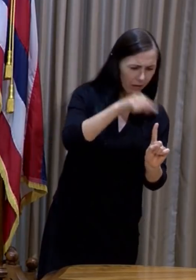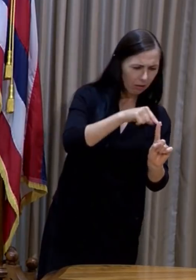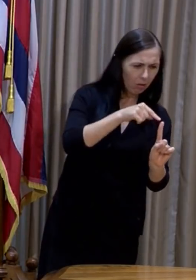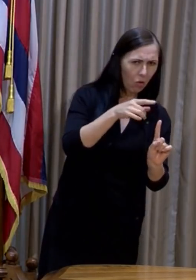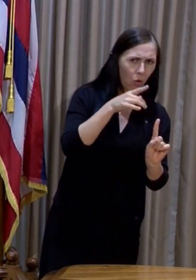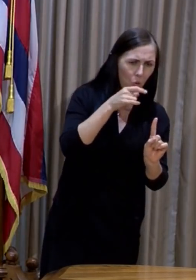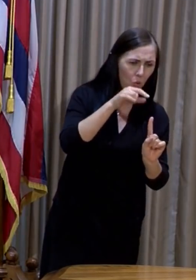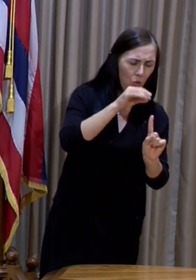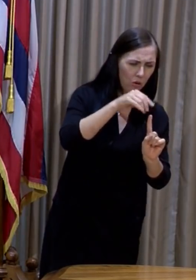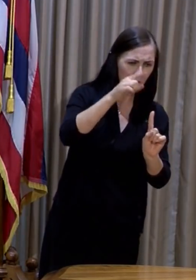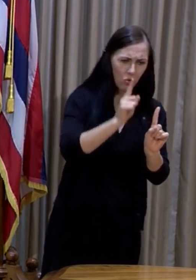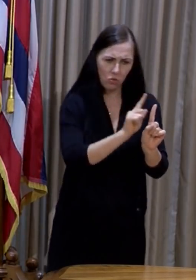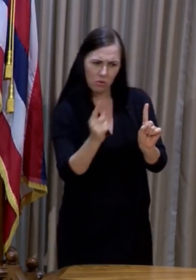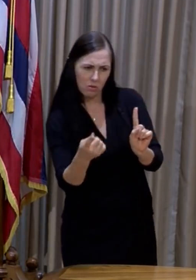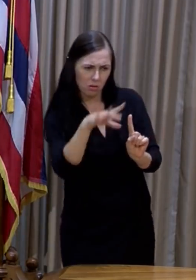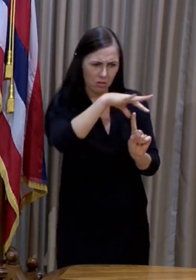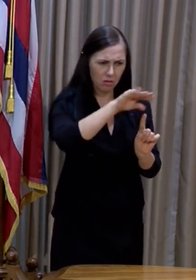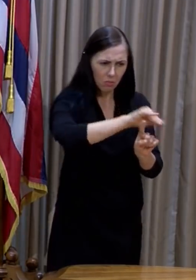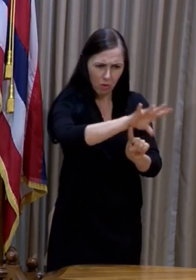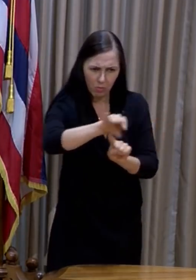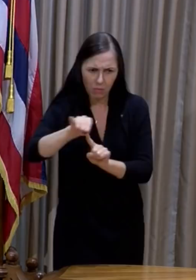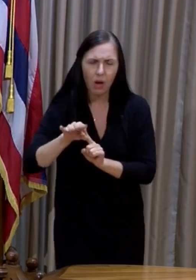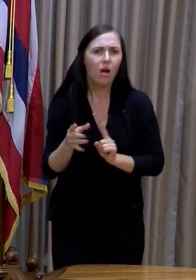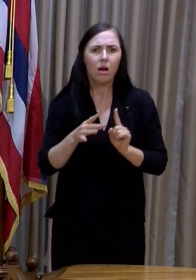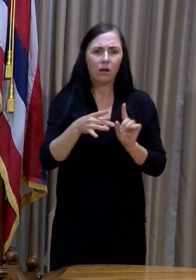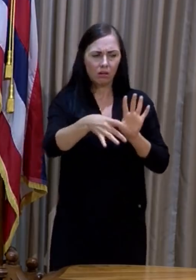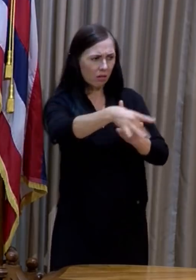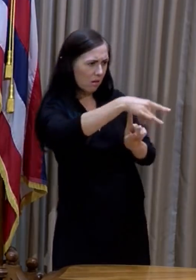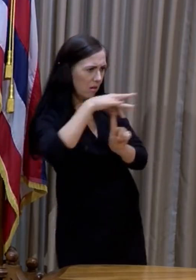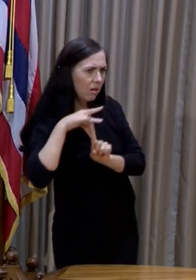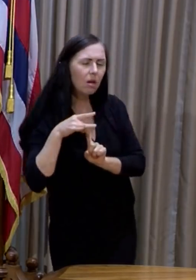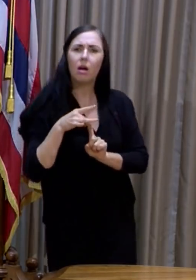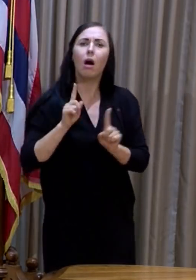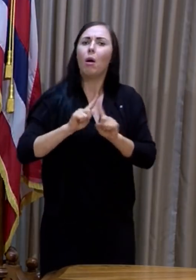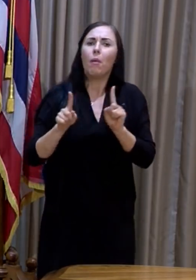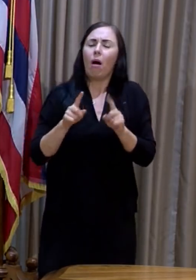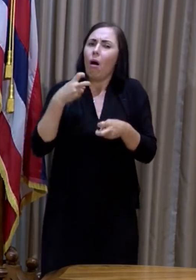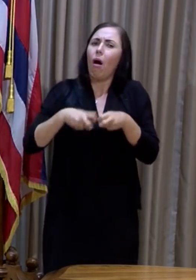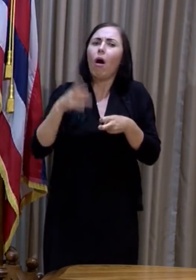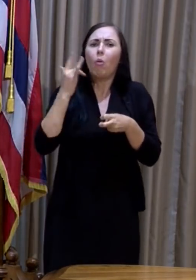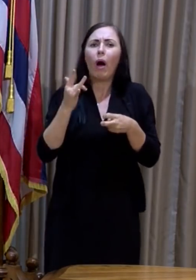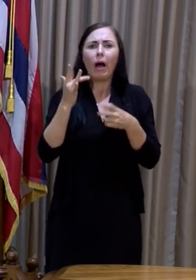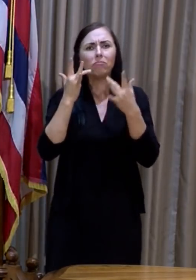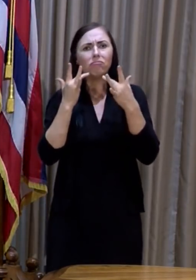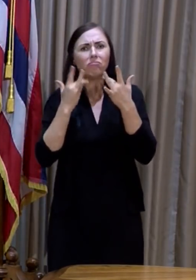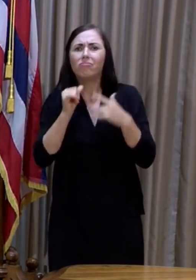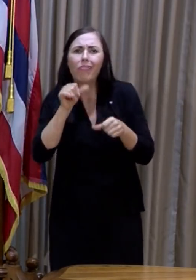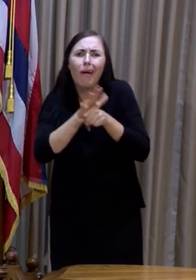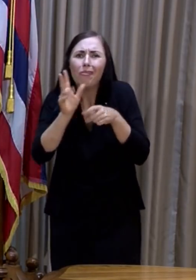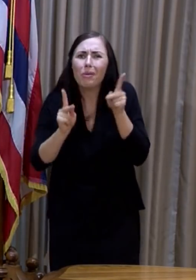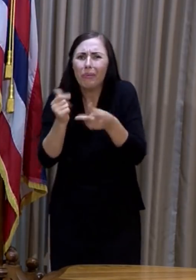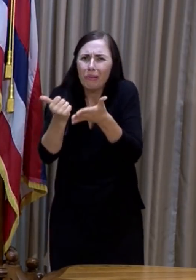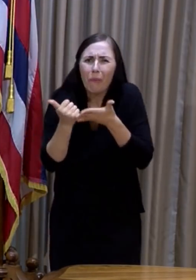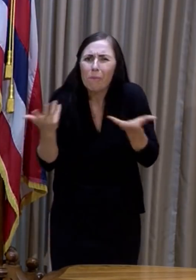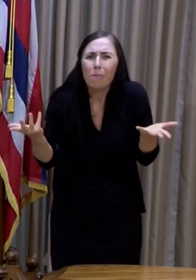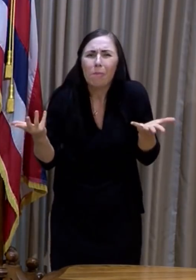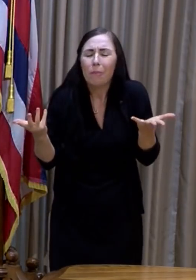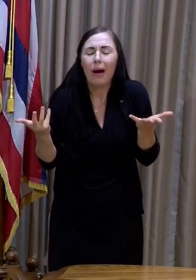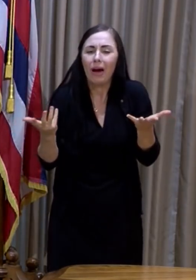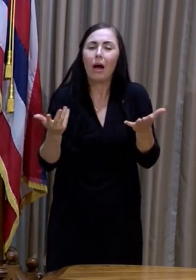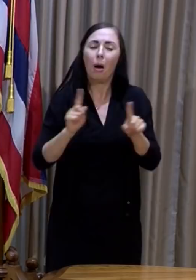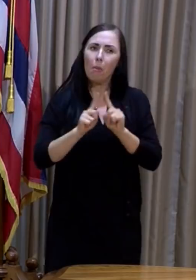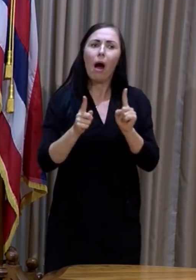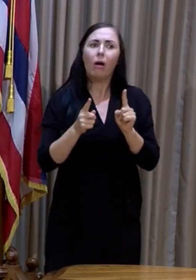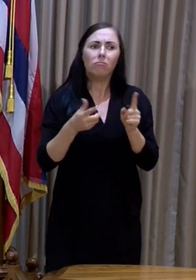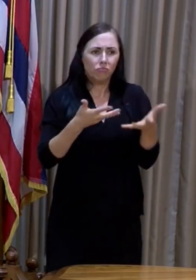we just don't have that many more people on this island to help do those things. But, you know, what have we done? And I think that's where, you know, it's really